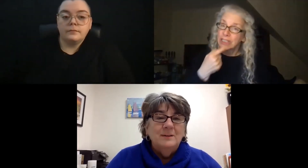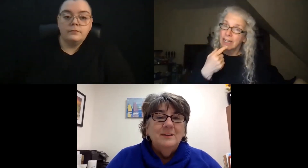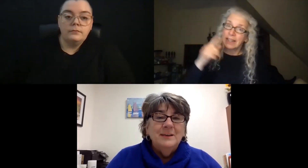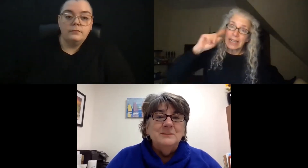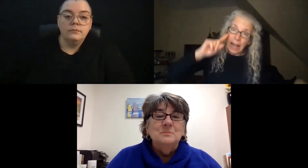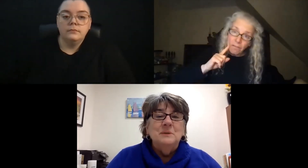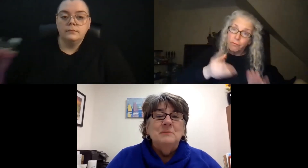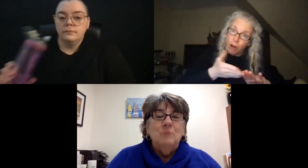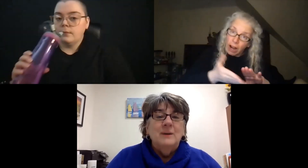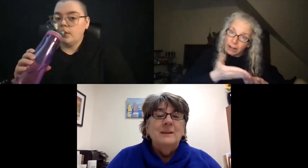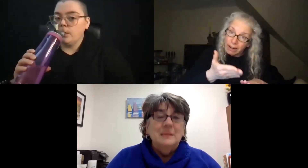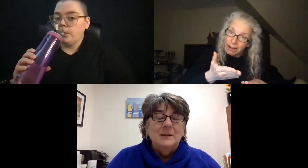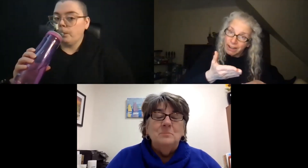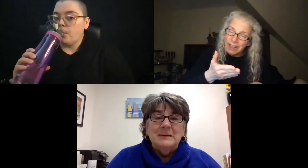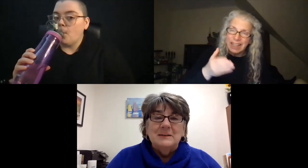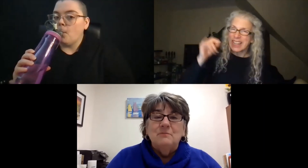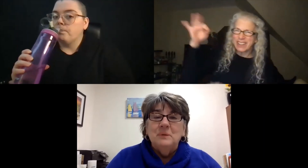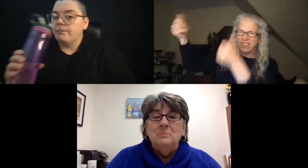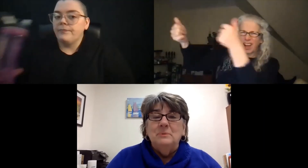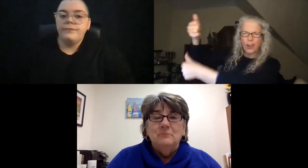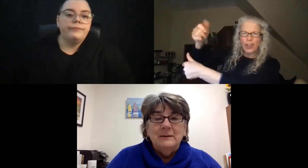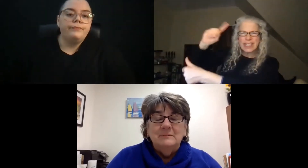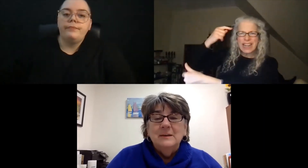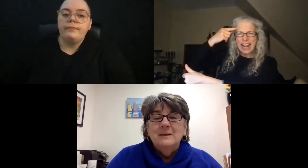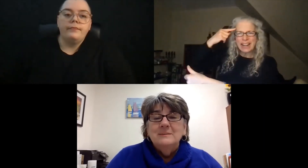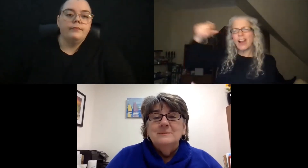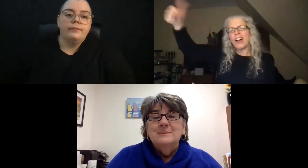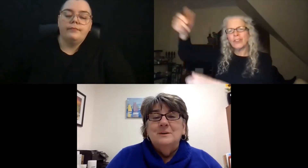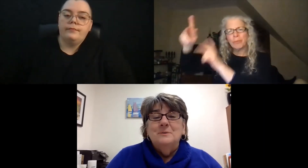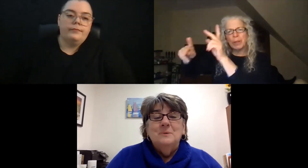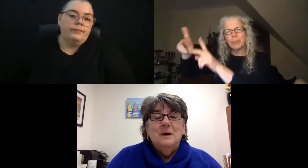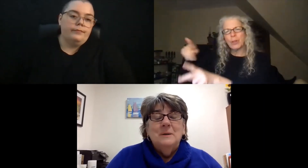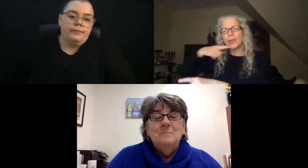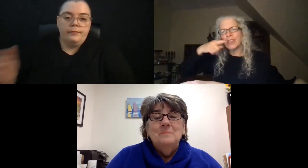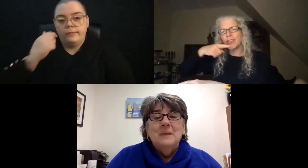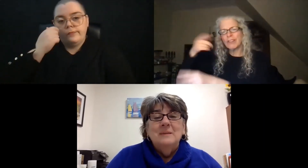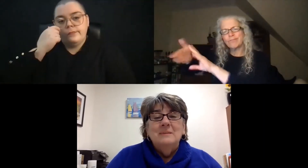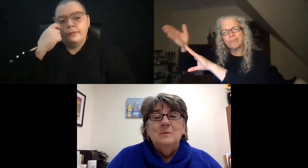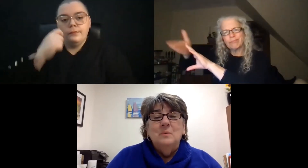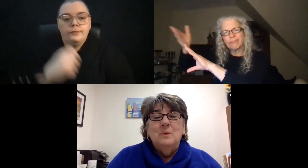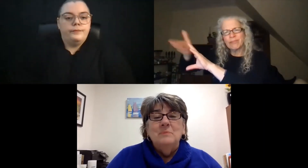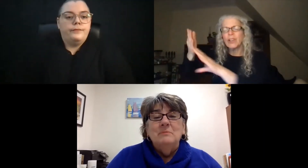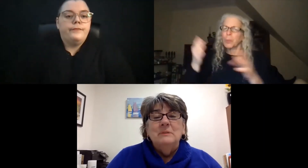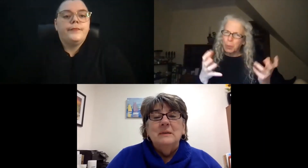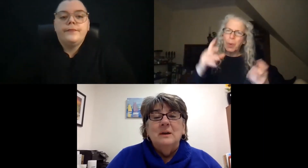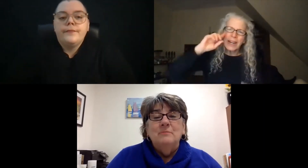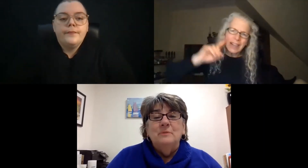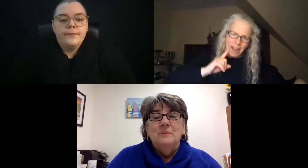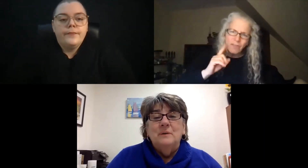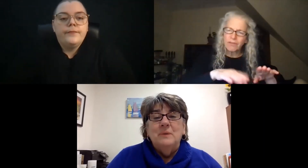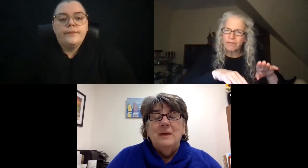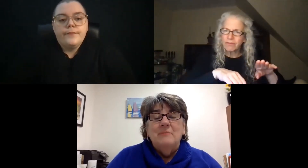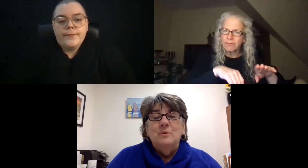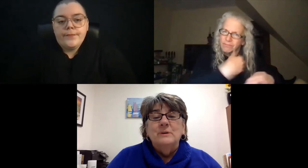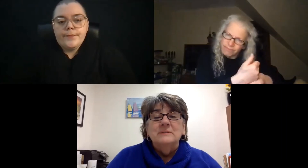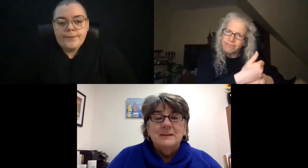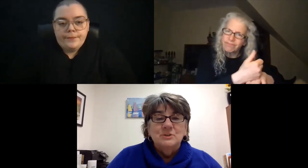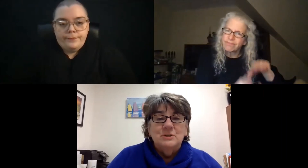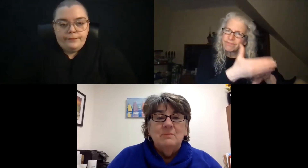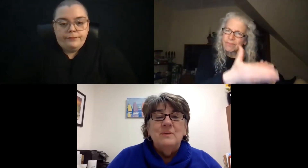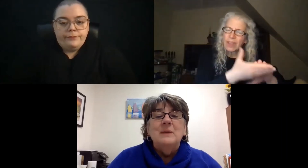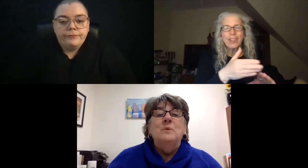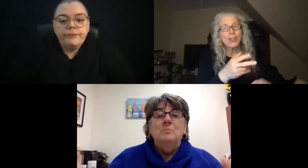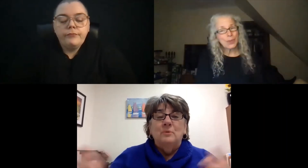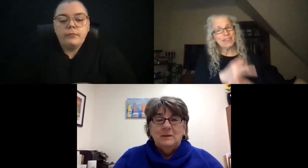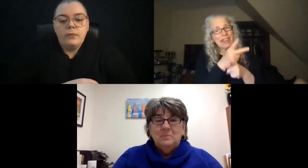want it to be run and led by deaf people right. So, I think we want to be really careful that we have an organization